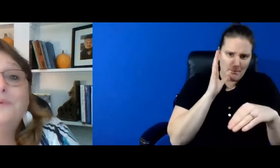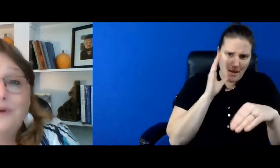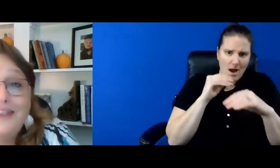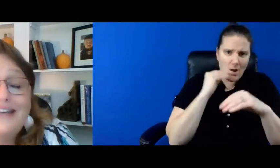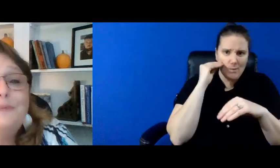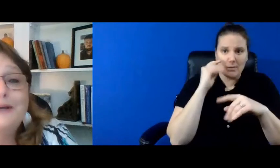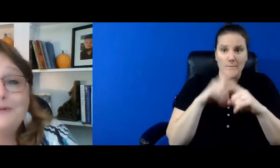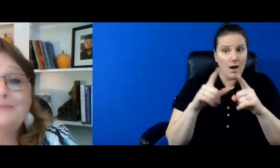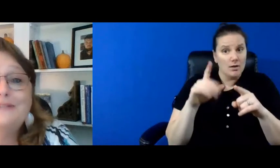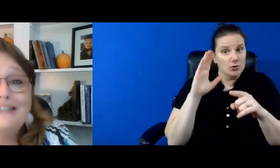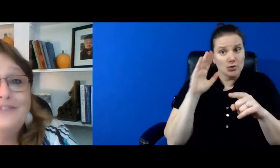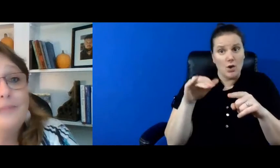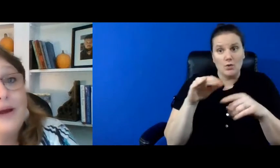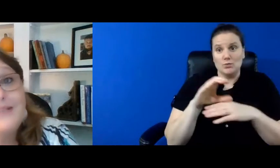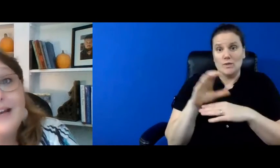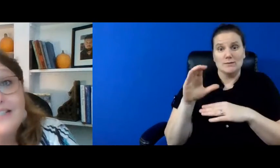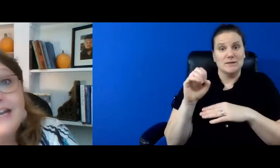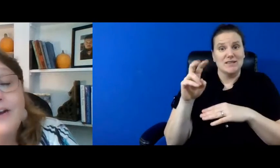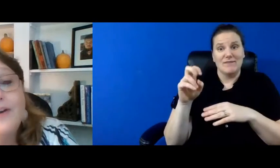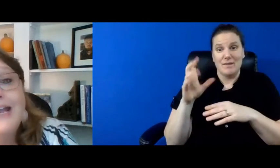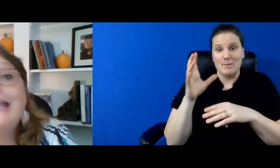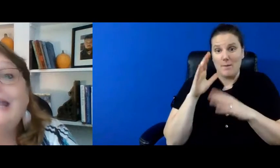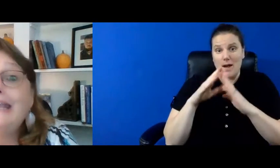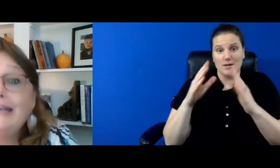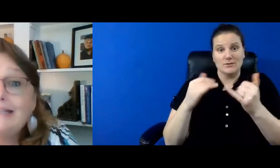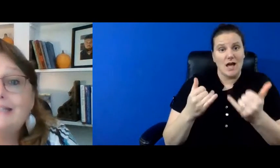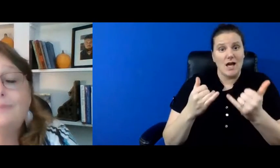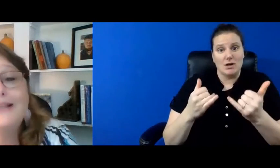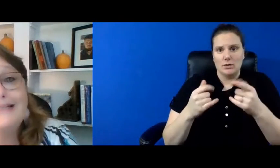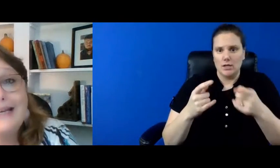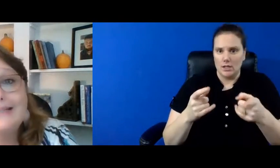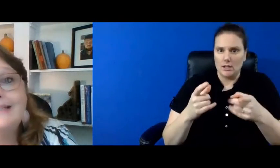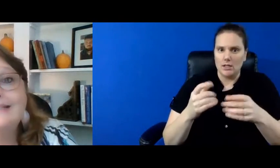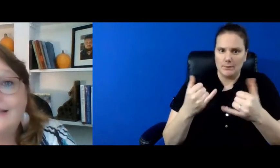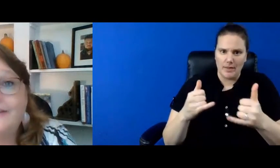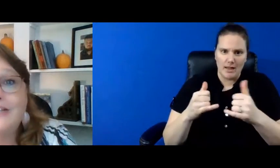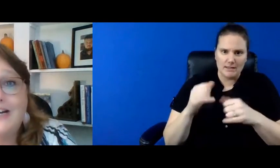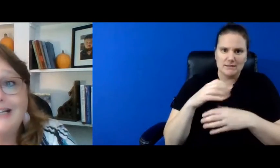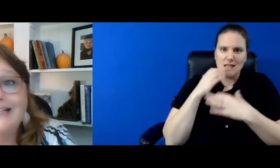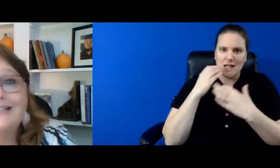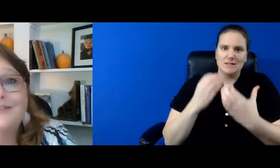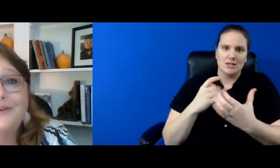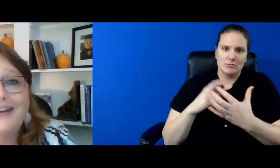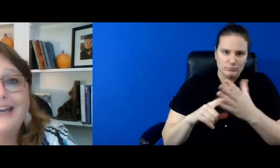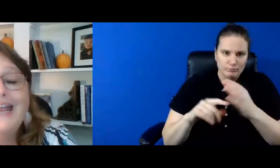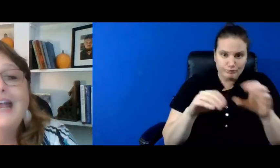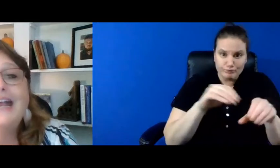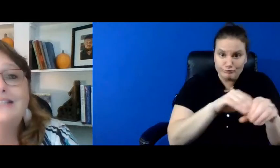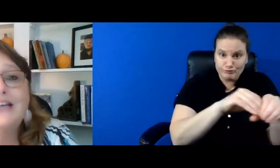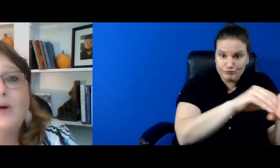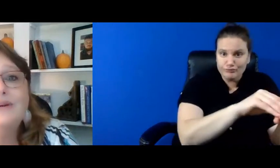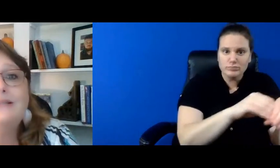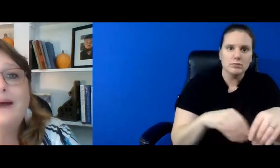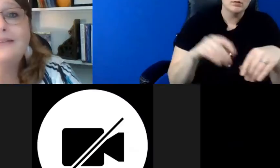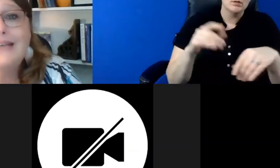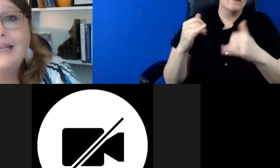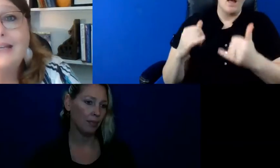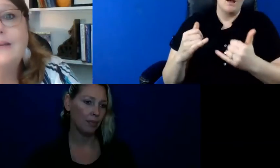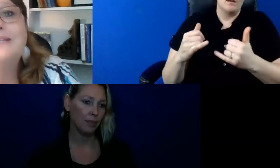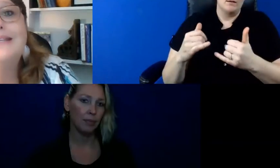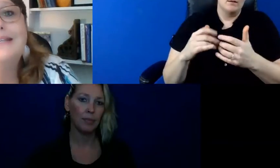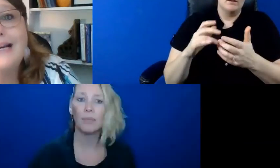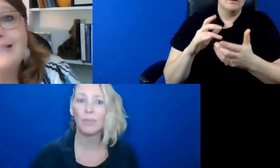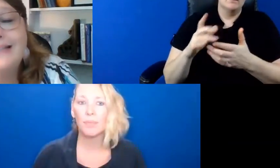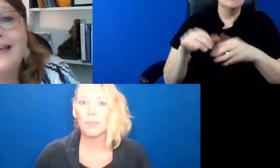when they spend christmas eve at mom's house now he gets to play santa and stuff stockings right it's always about